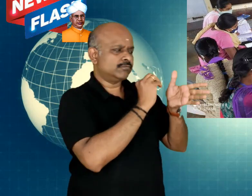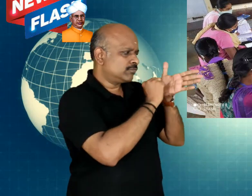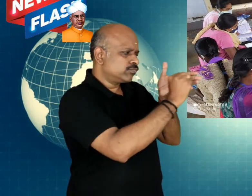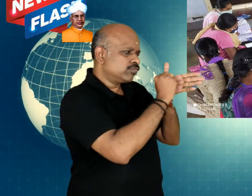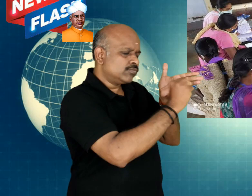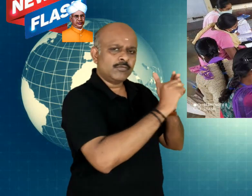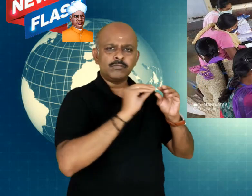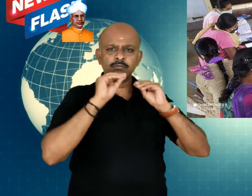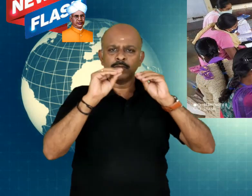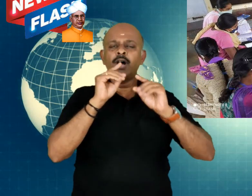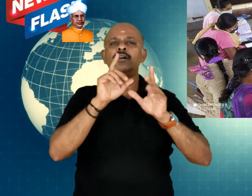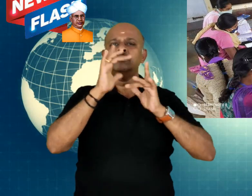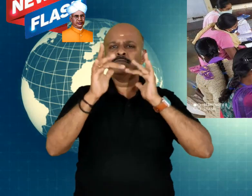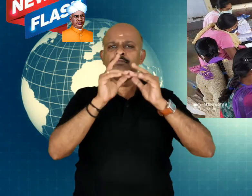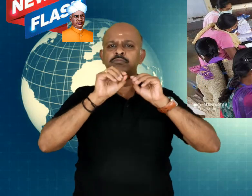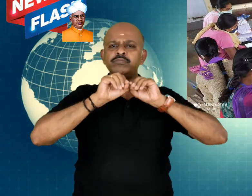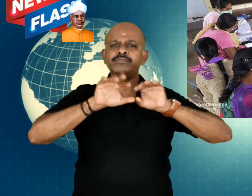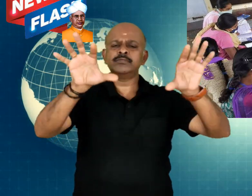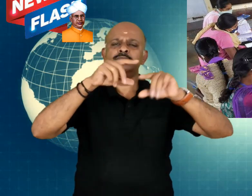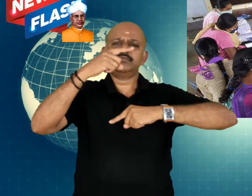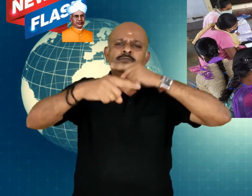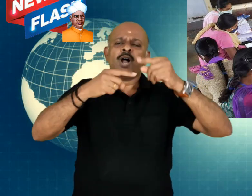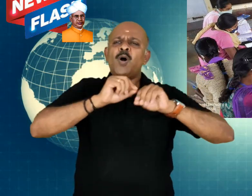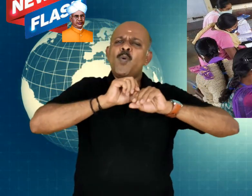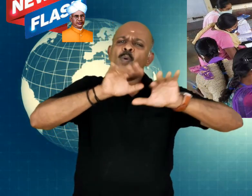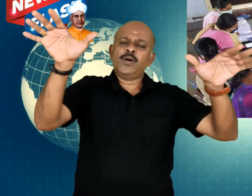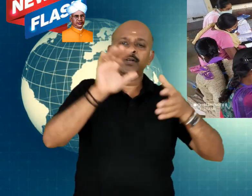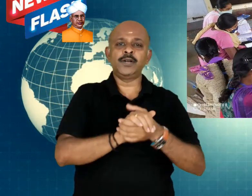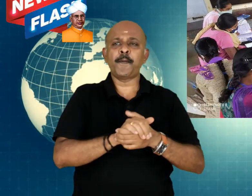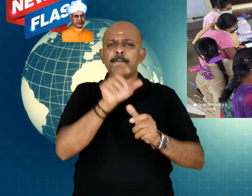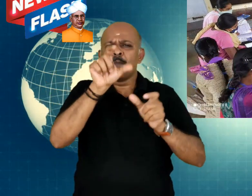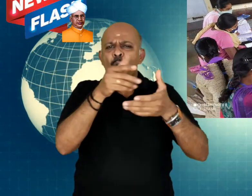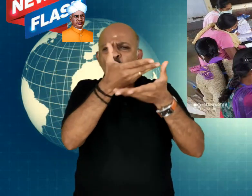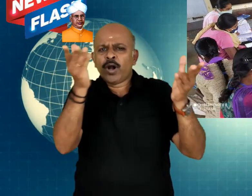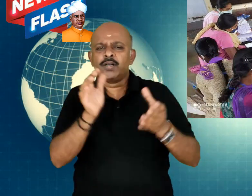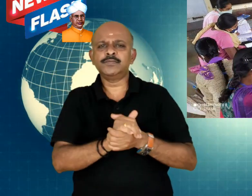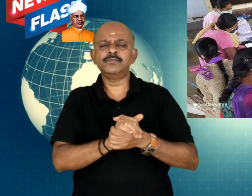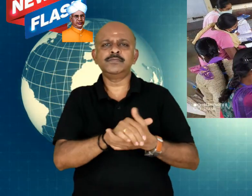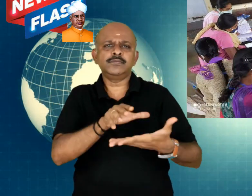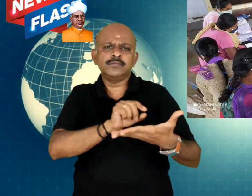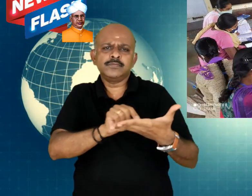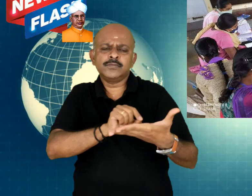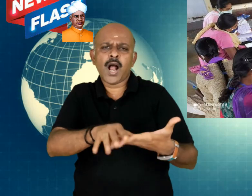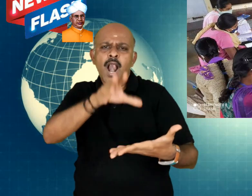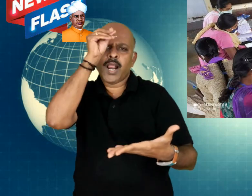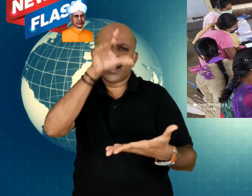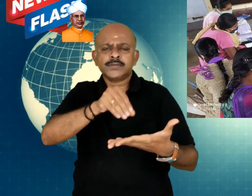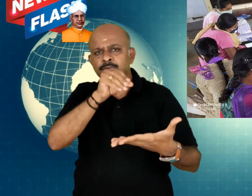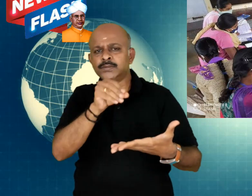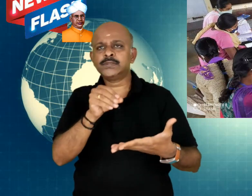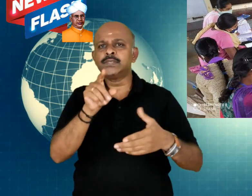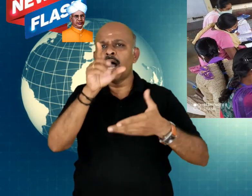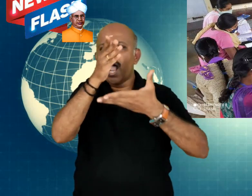But through online classes, the science teachers couldn't show the lab procedures. So,